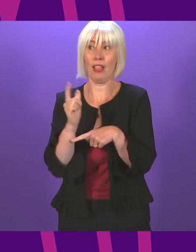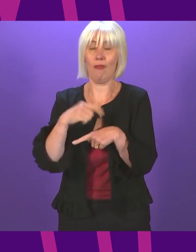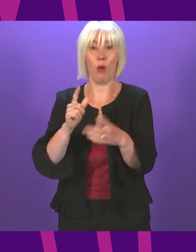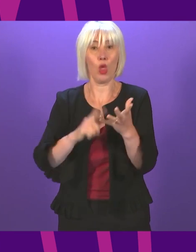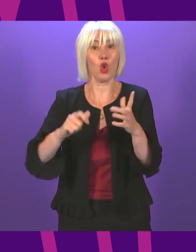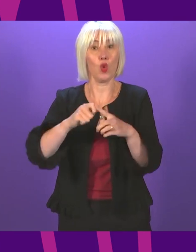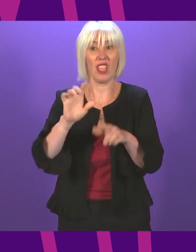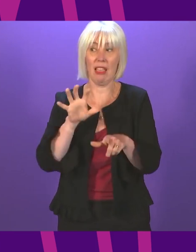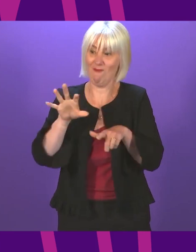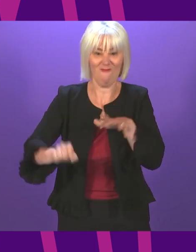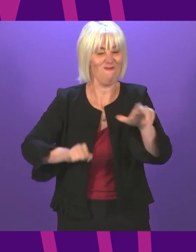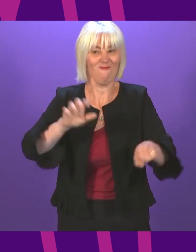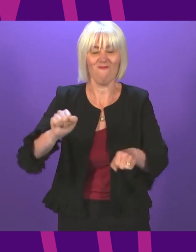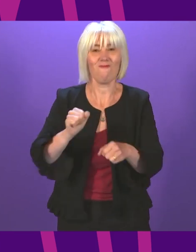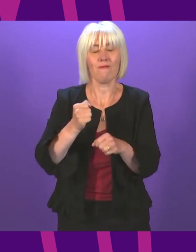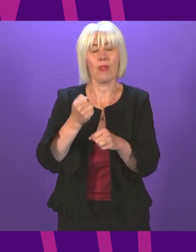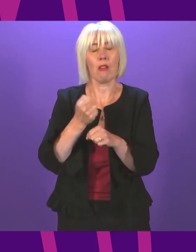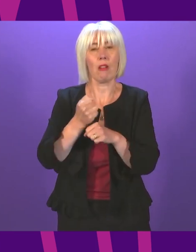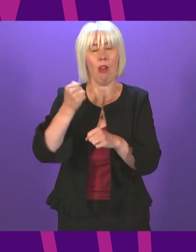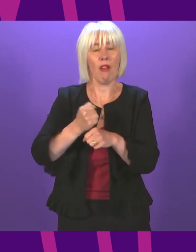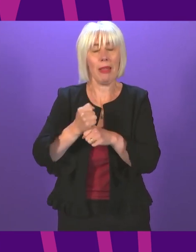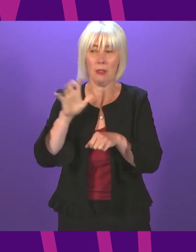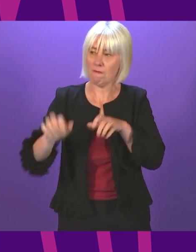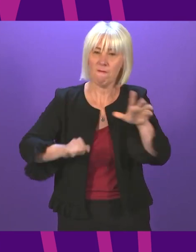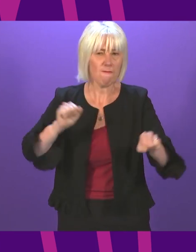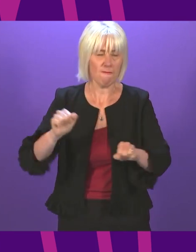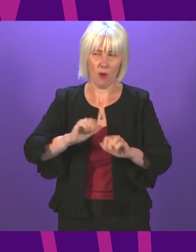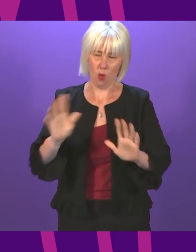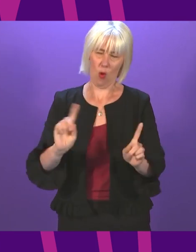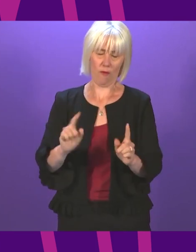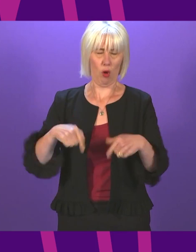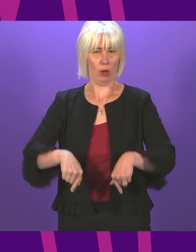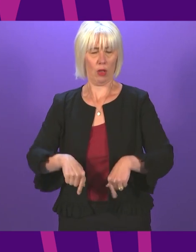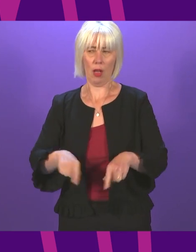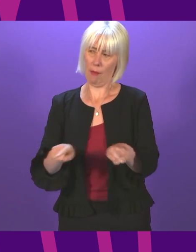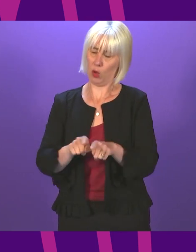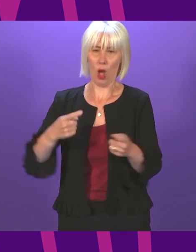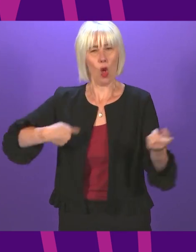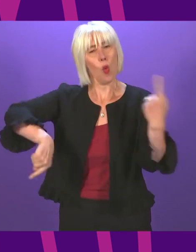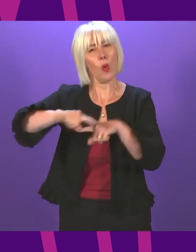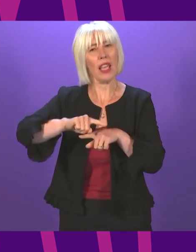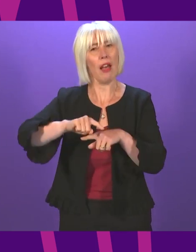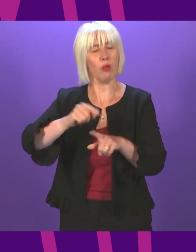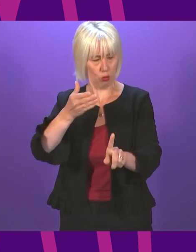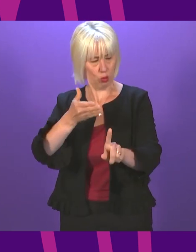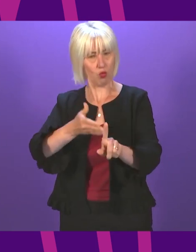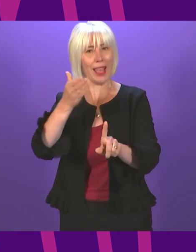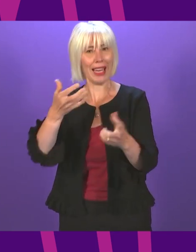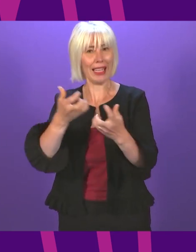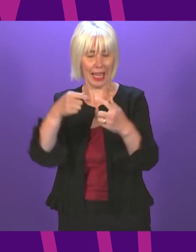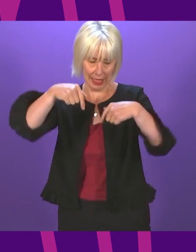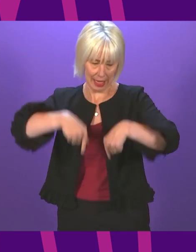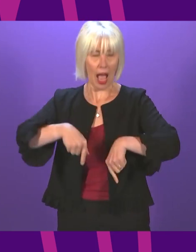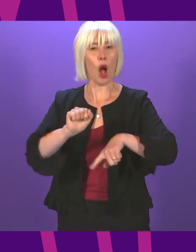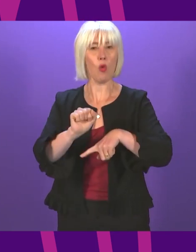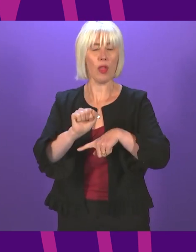the very principles on which it is founded. And, as we do so, recognise that the best way, not just of protecting this Parliament